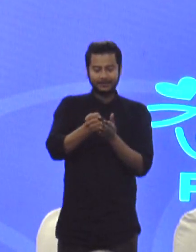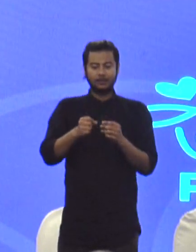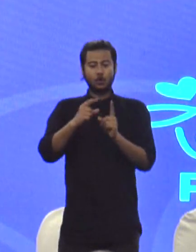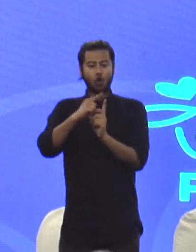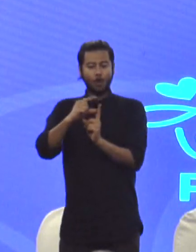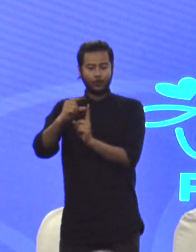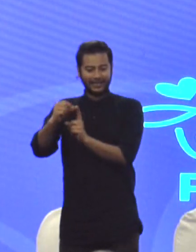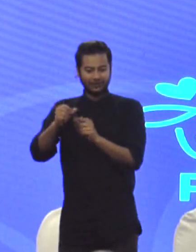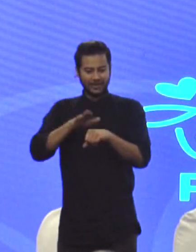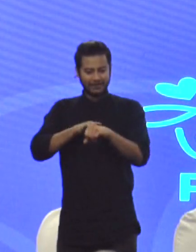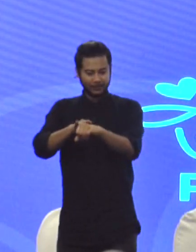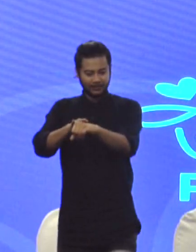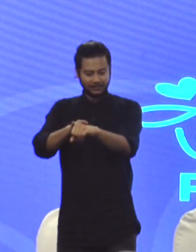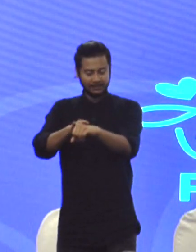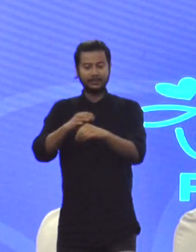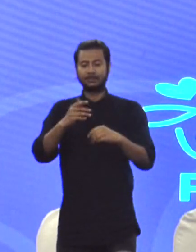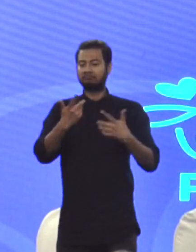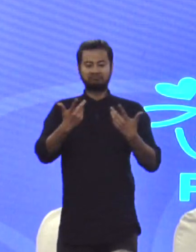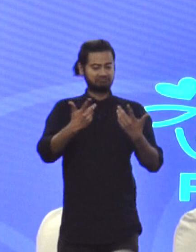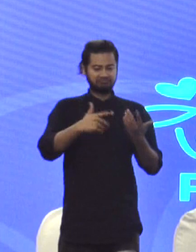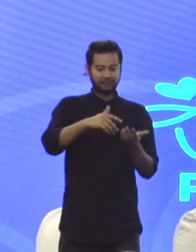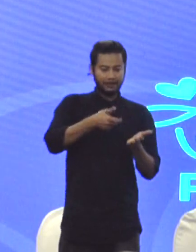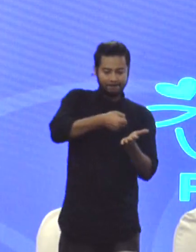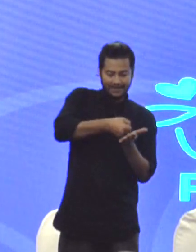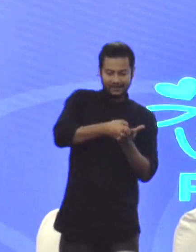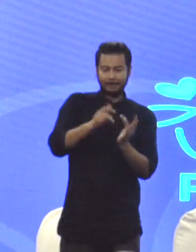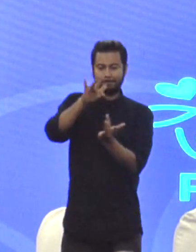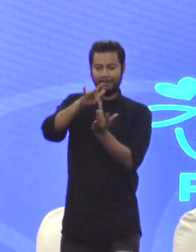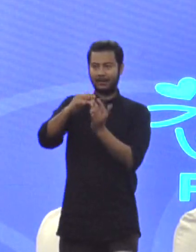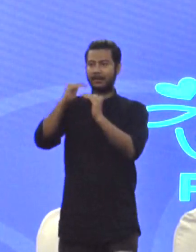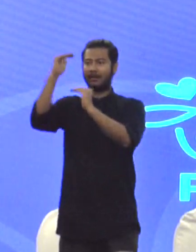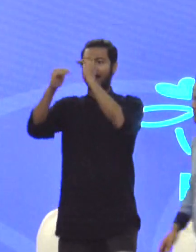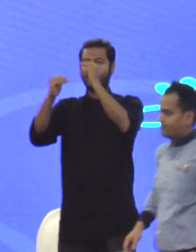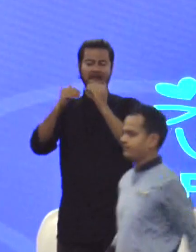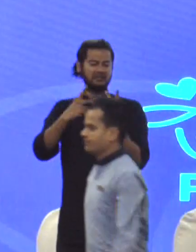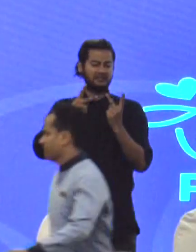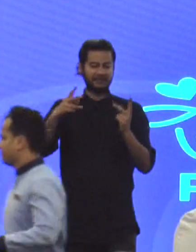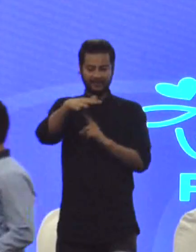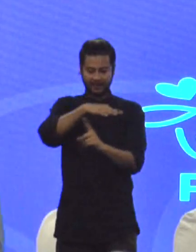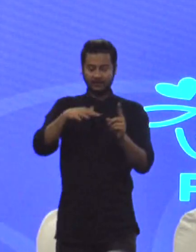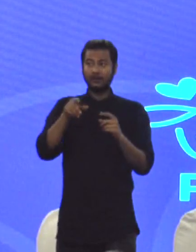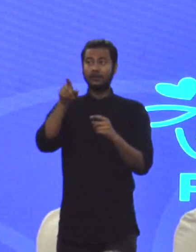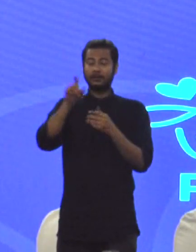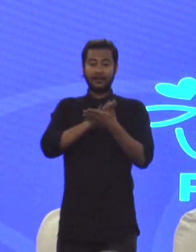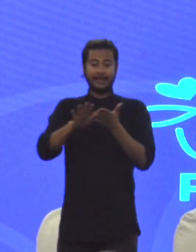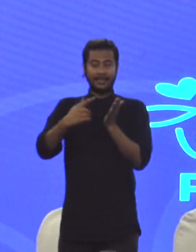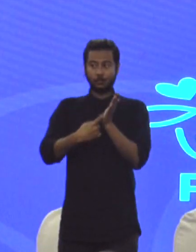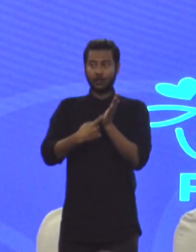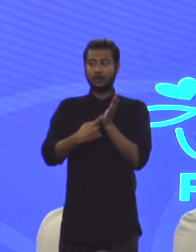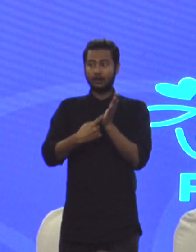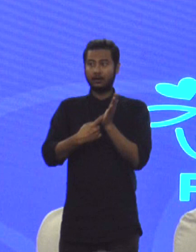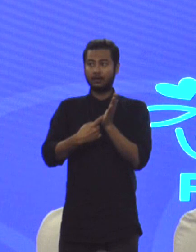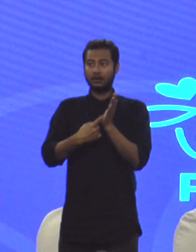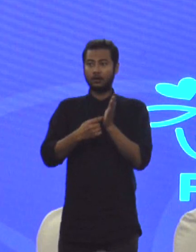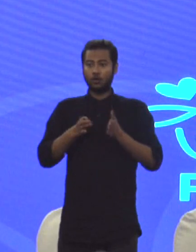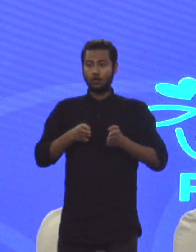intervention across multiple business environments. At DTSS, Shobha is responsible for envisioning the HR roadmap, reimagining the